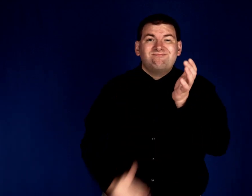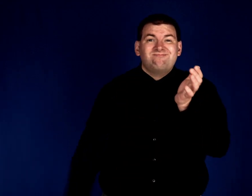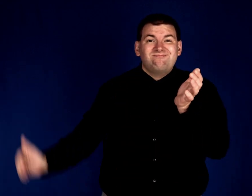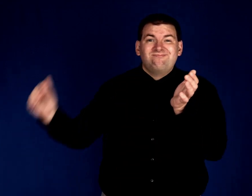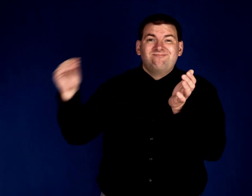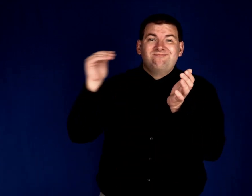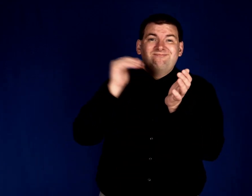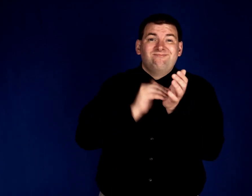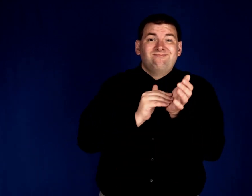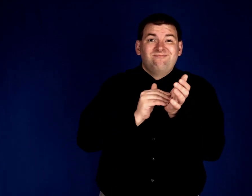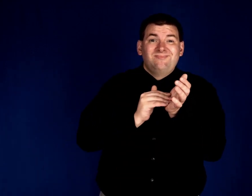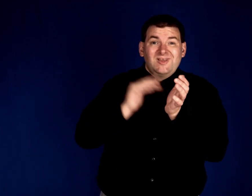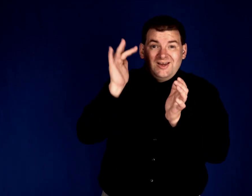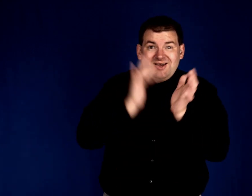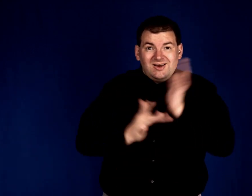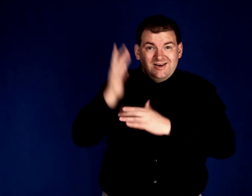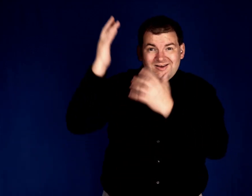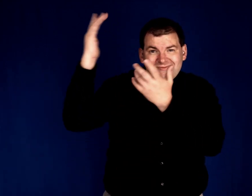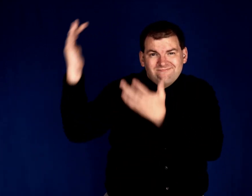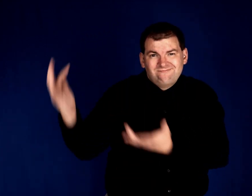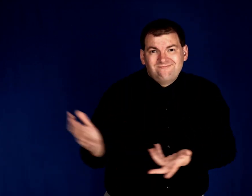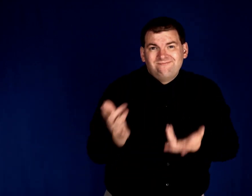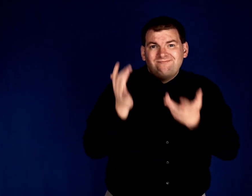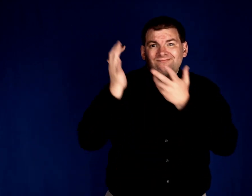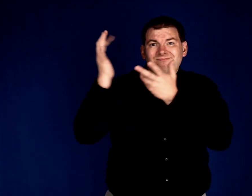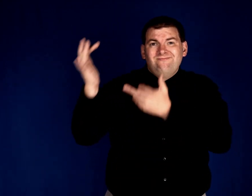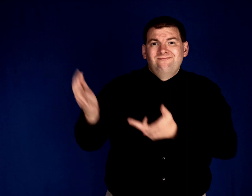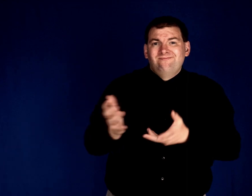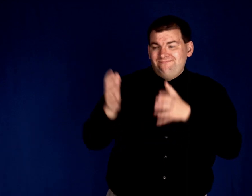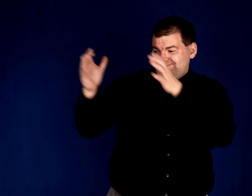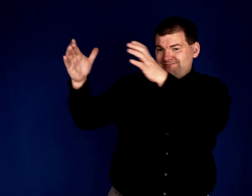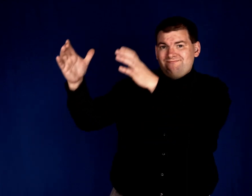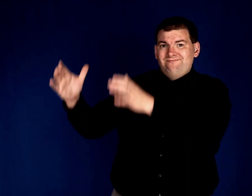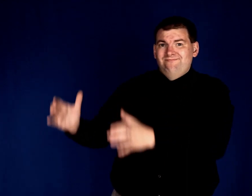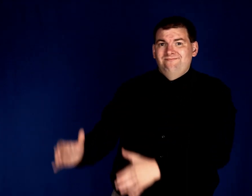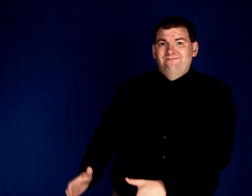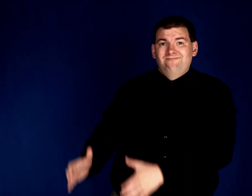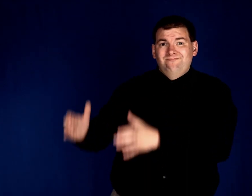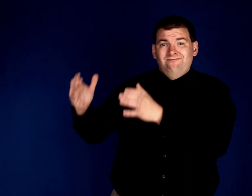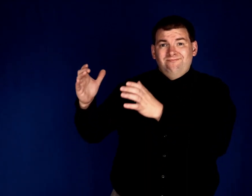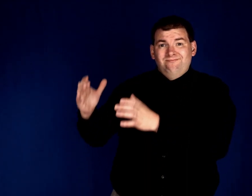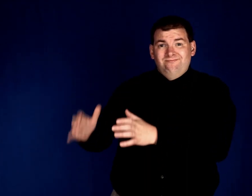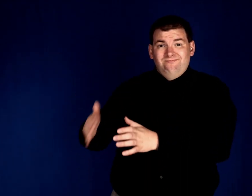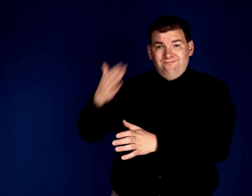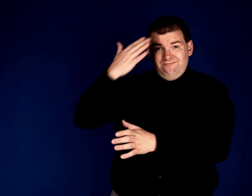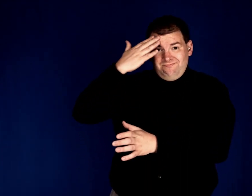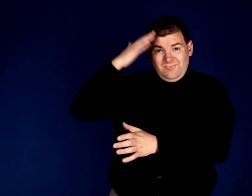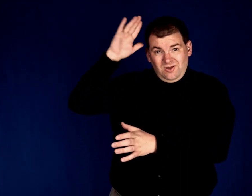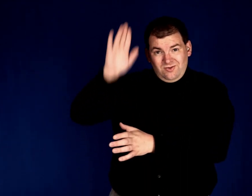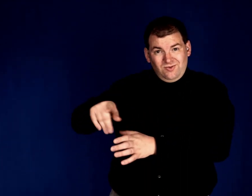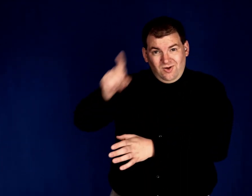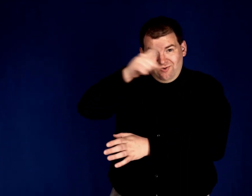again. He's been waiting by the well side, knowing